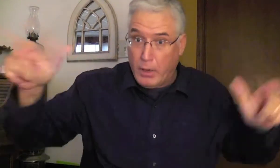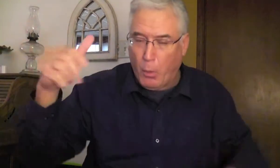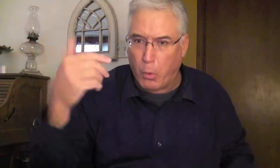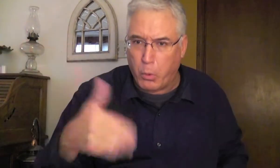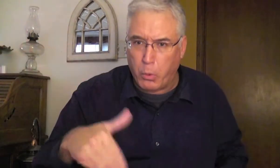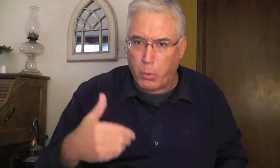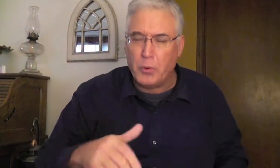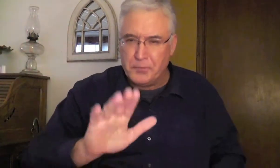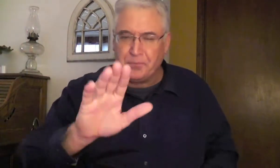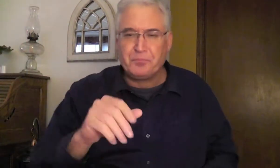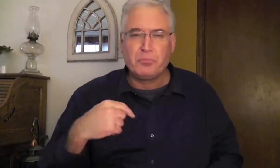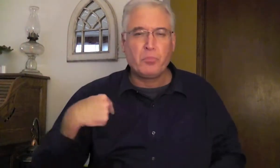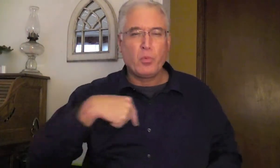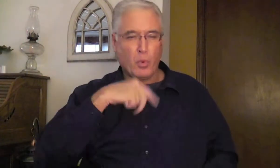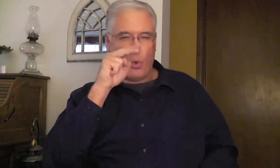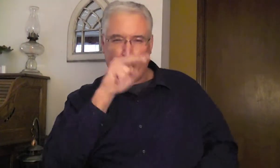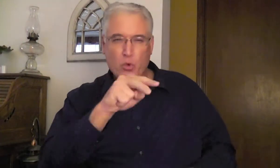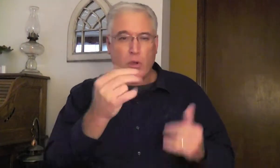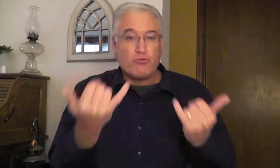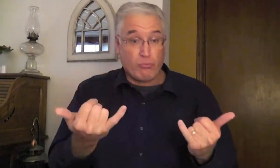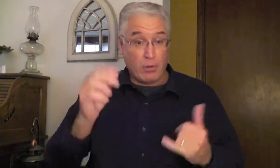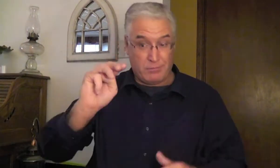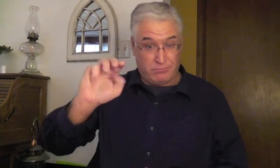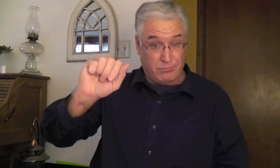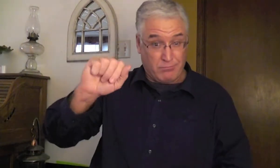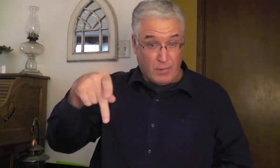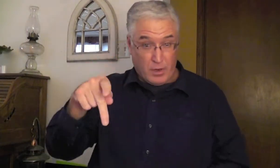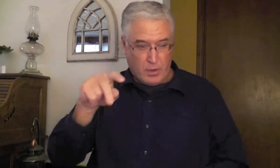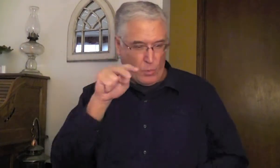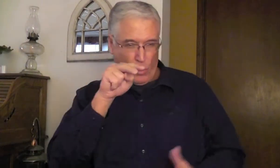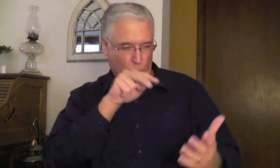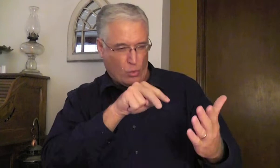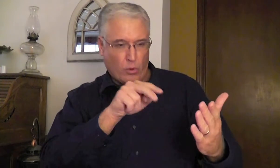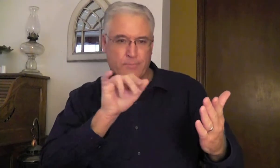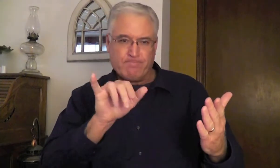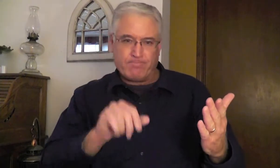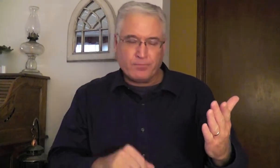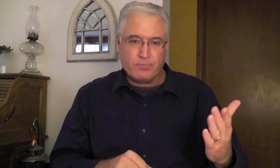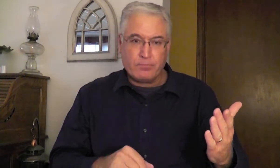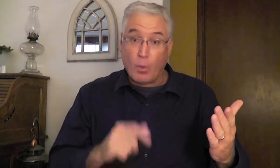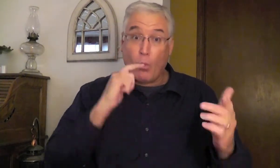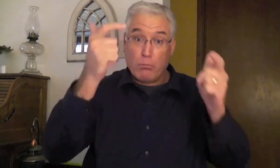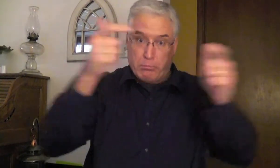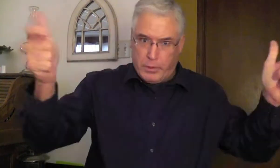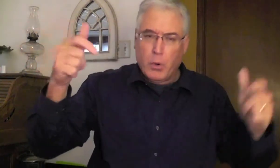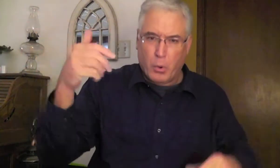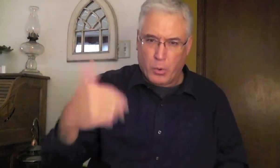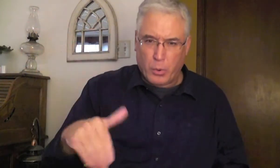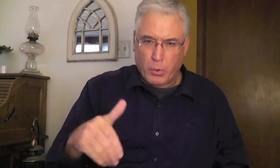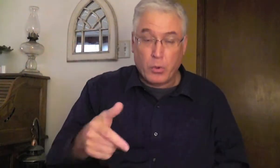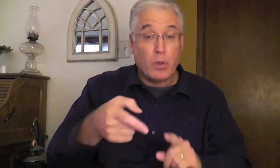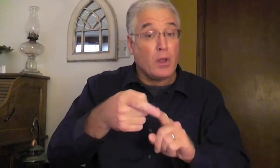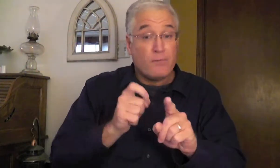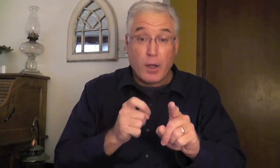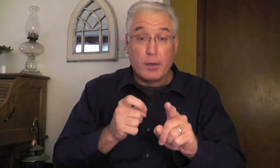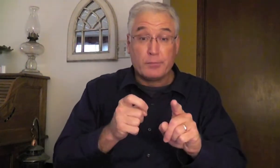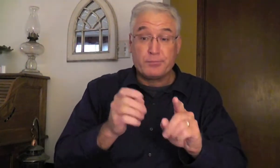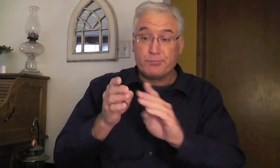so much territory. Wow. If you look, if you look at a map, wow, you would see how huge the area